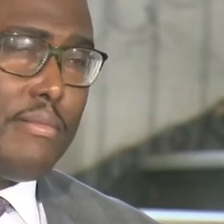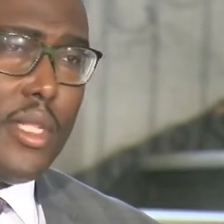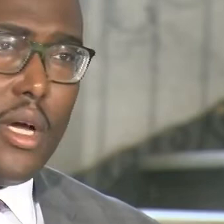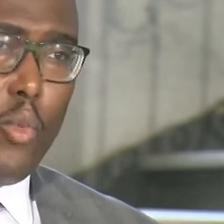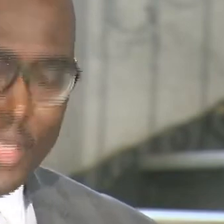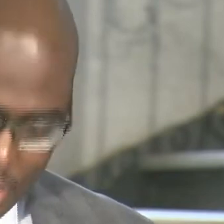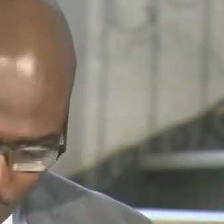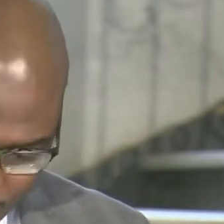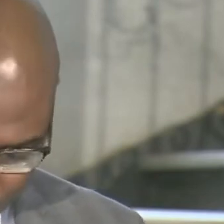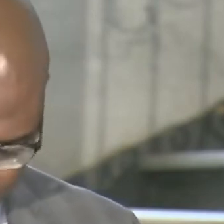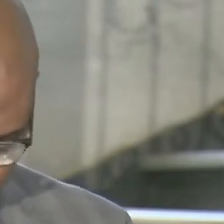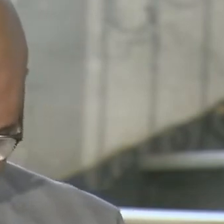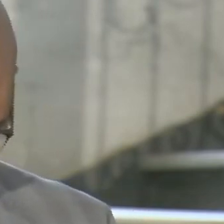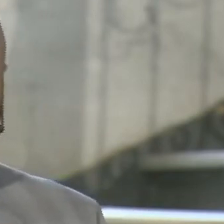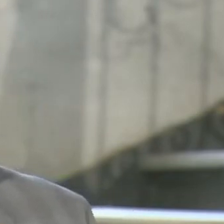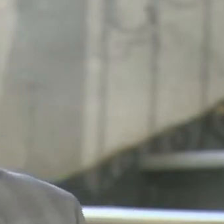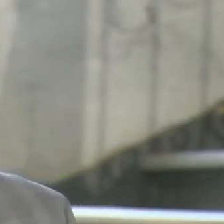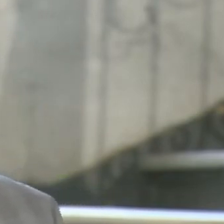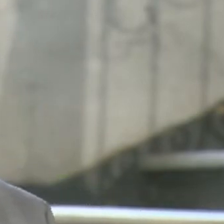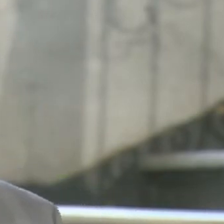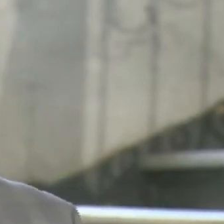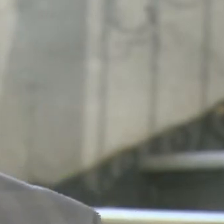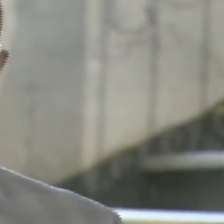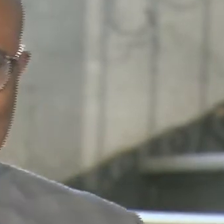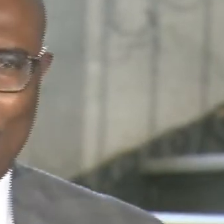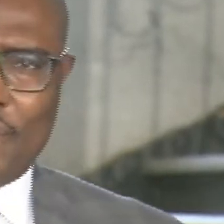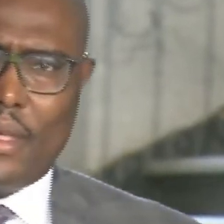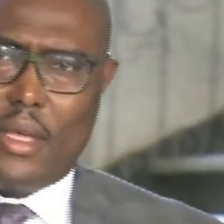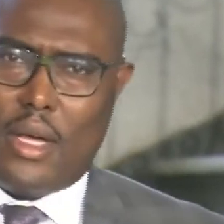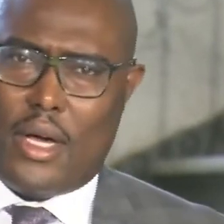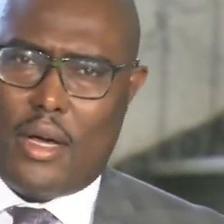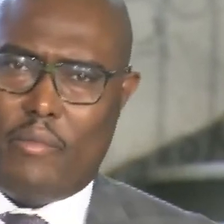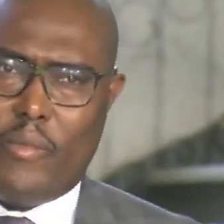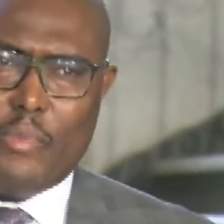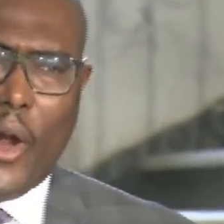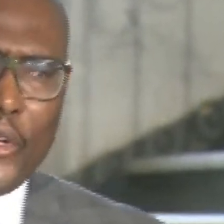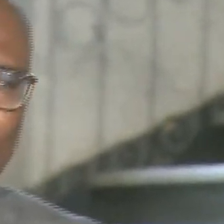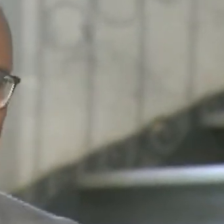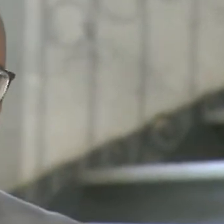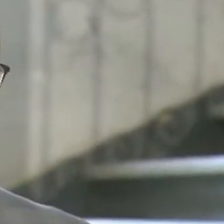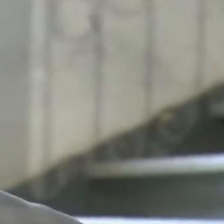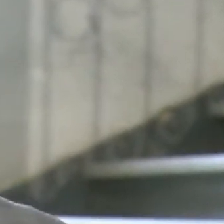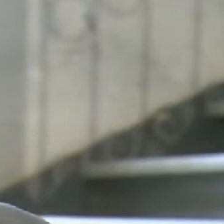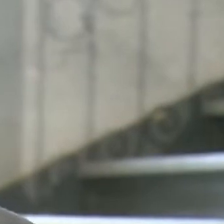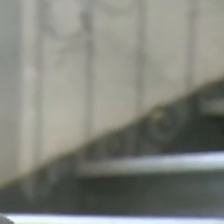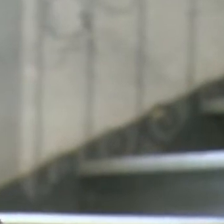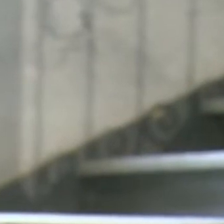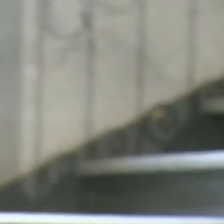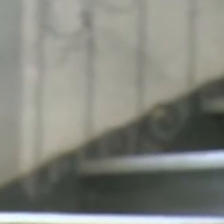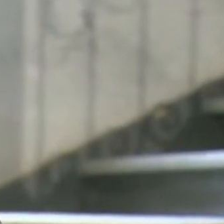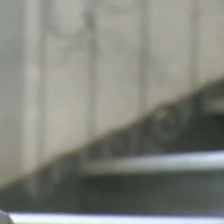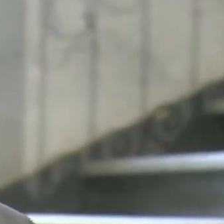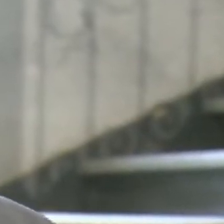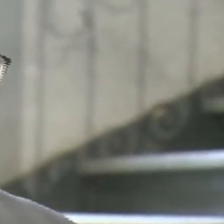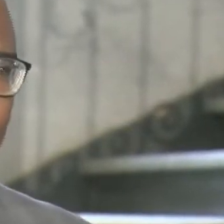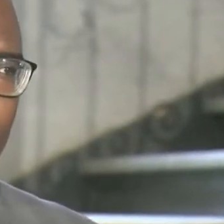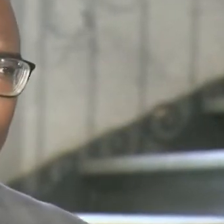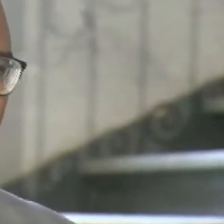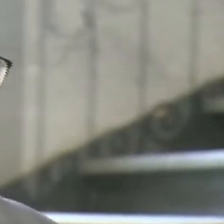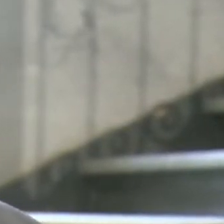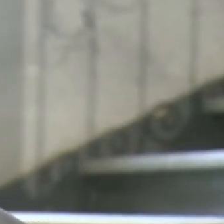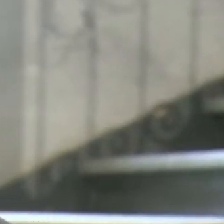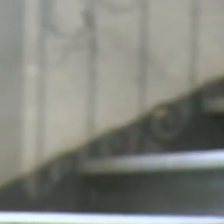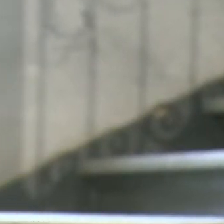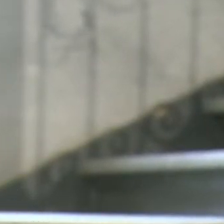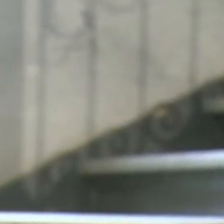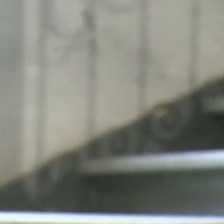it whatsoever. Uh, but we also understand, uh, me personally as someone who has many family